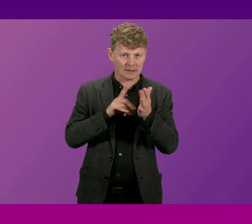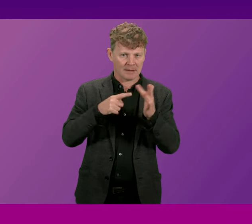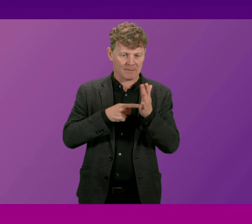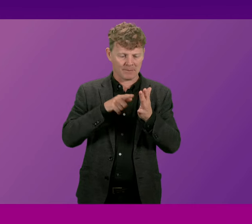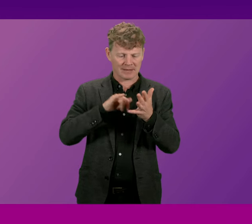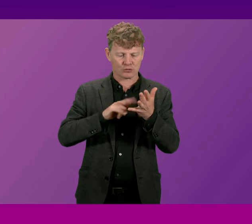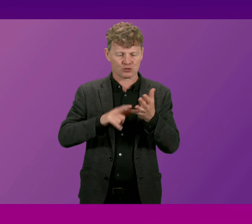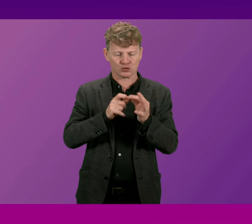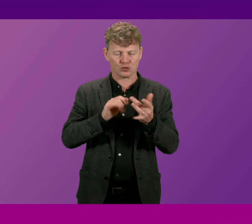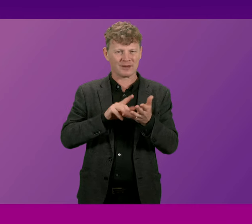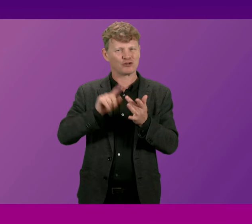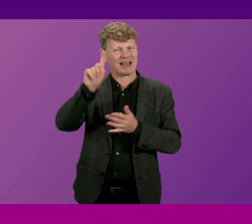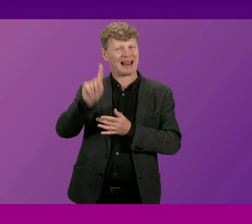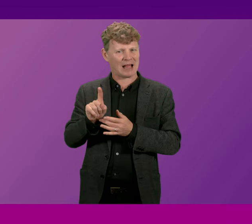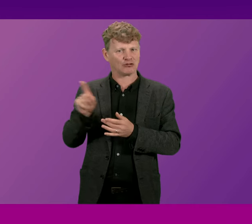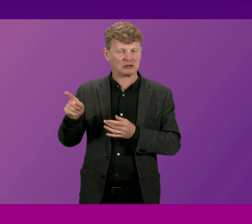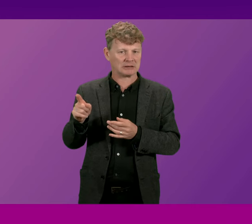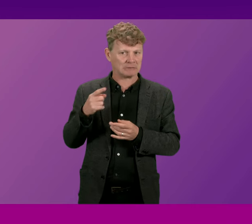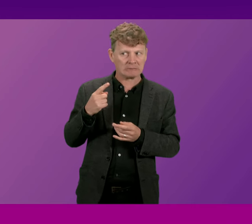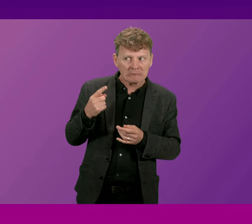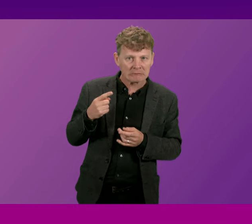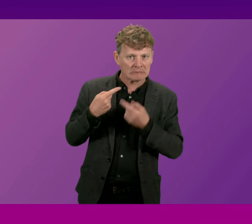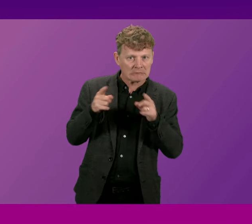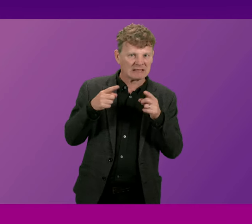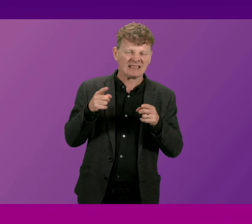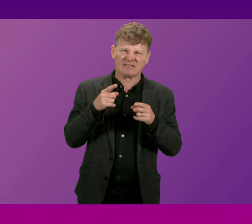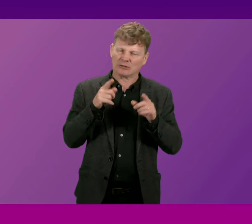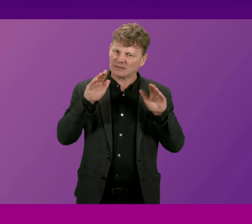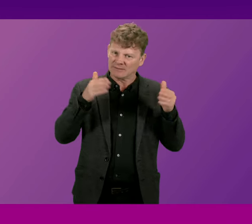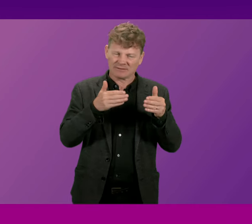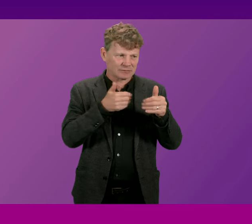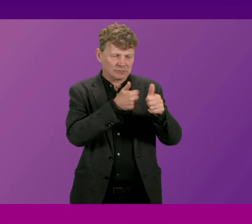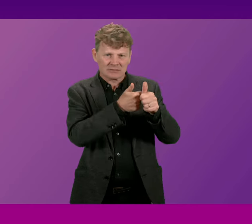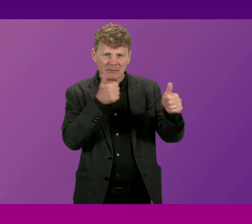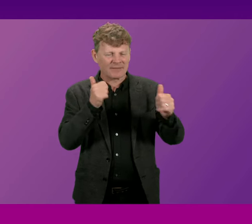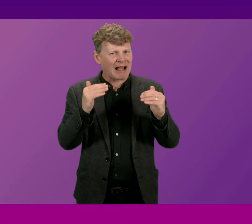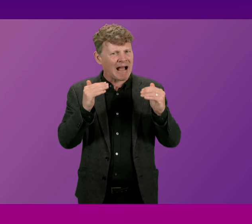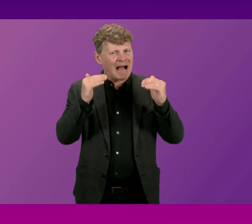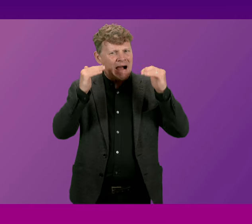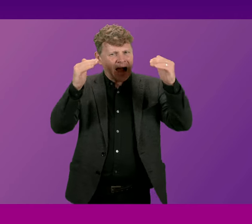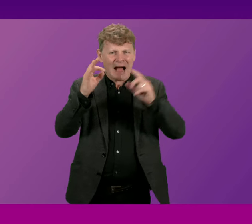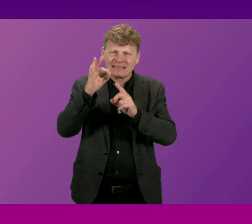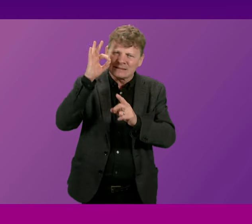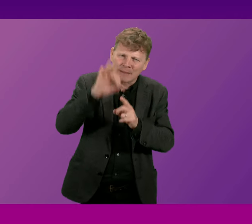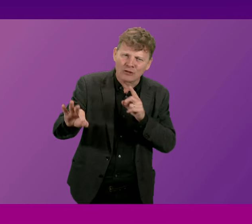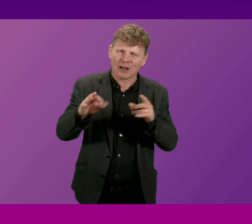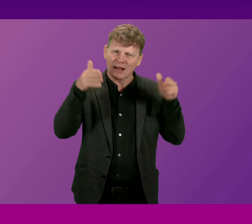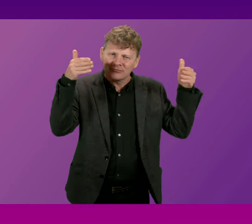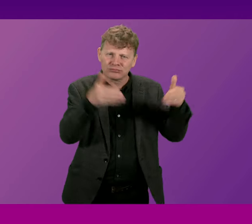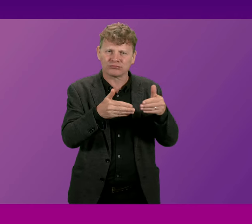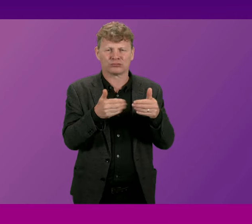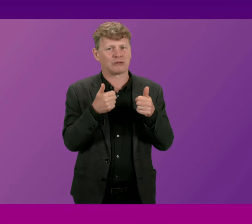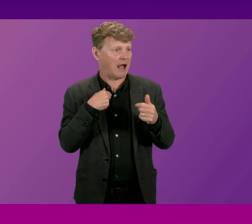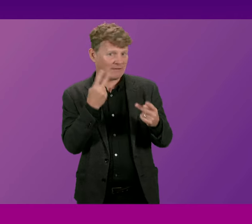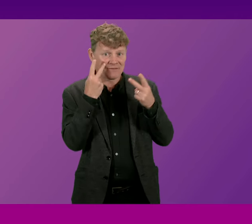it's a very significant and highly specialised asset within Scotland I've